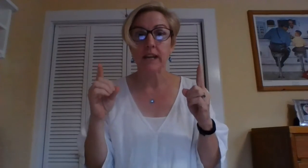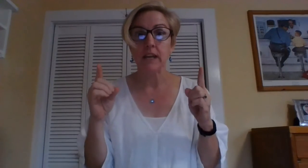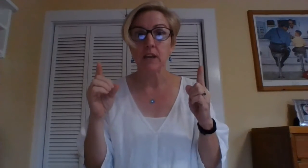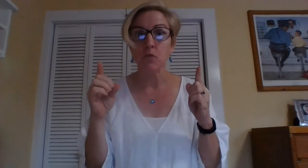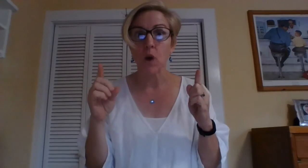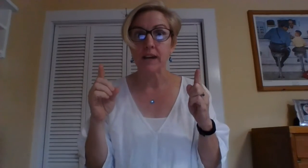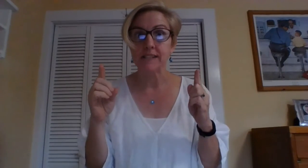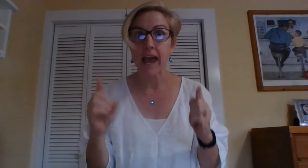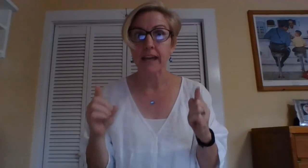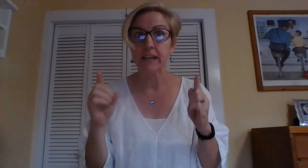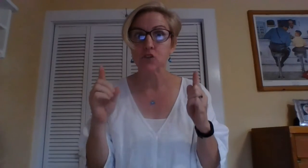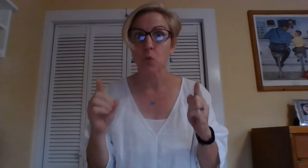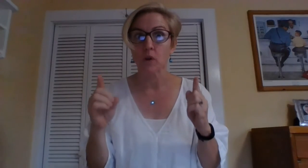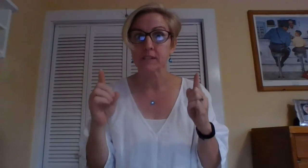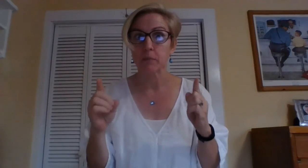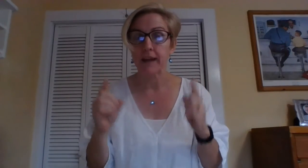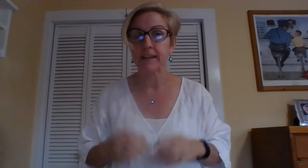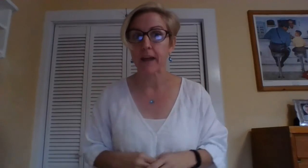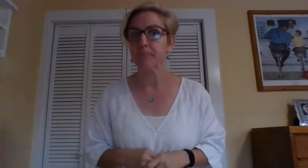he was headed towards the blinding light?